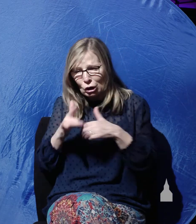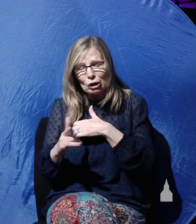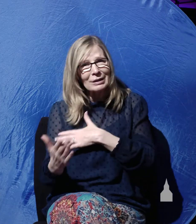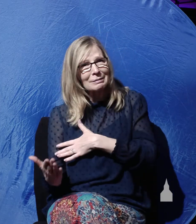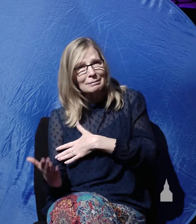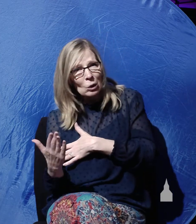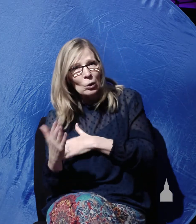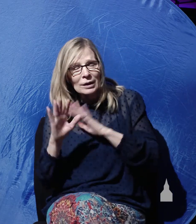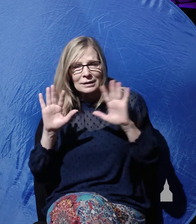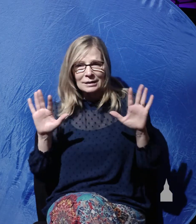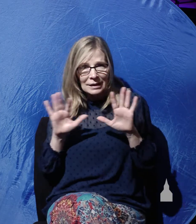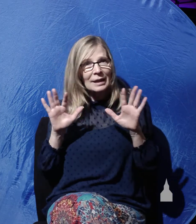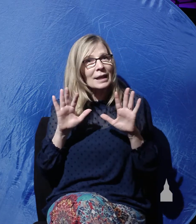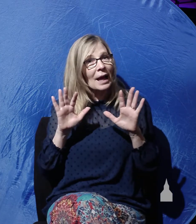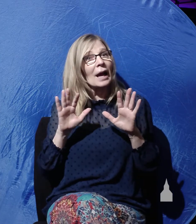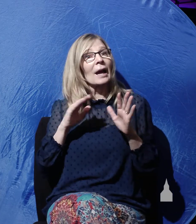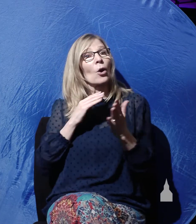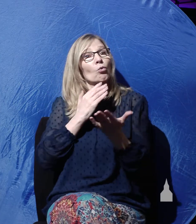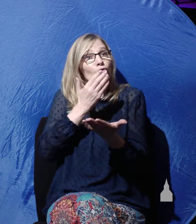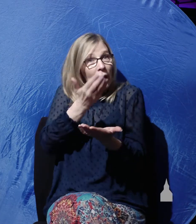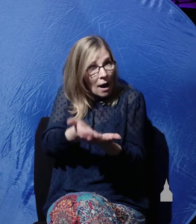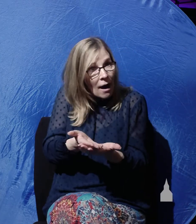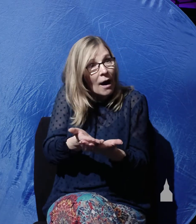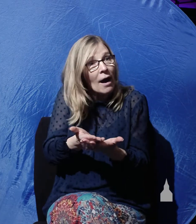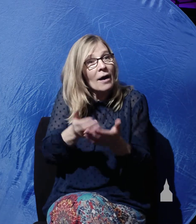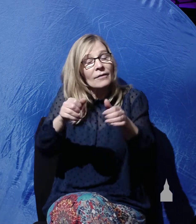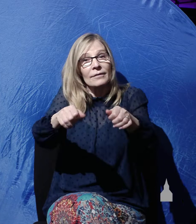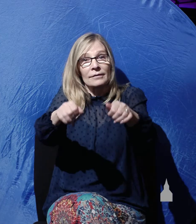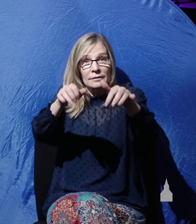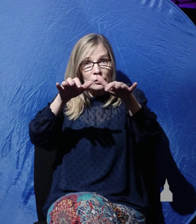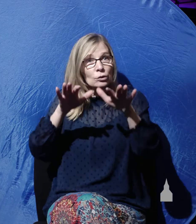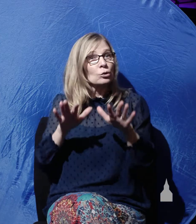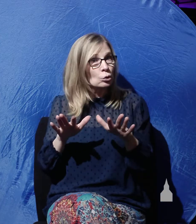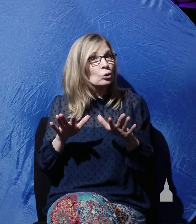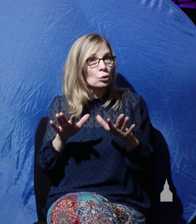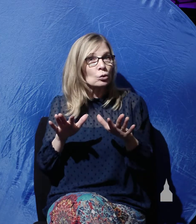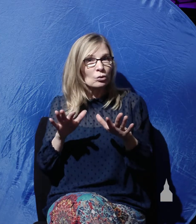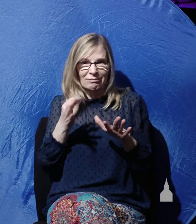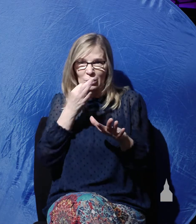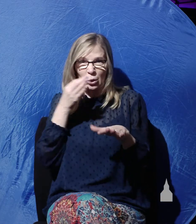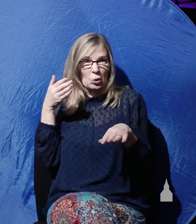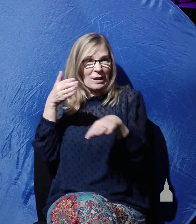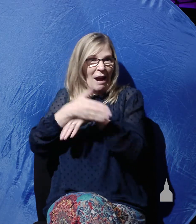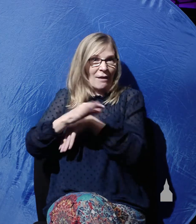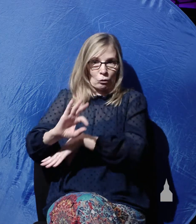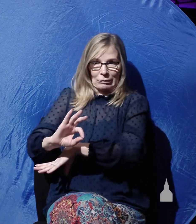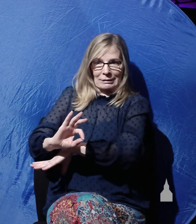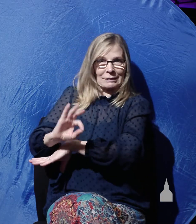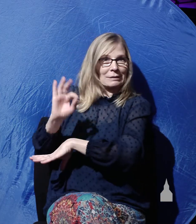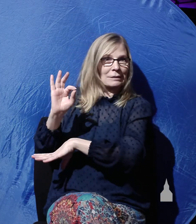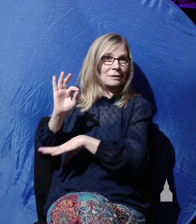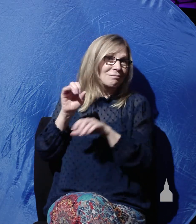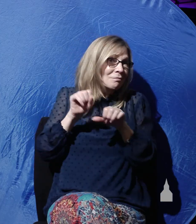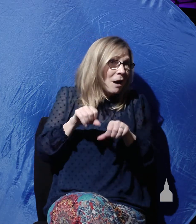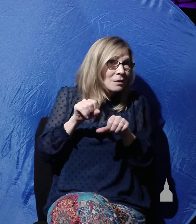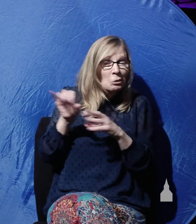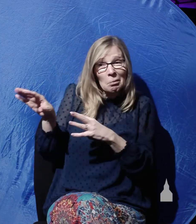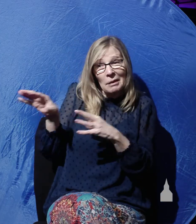Sunday morning, they came to the tomb arriving here soon after sunrise. It's very possible that they left before.